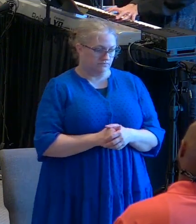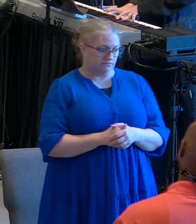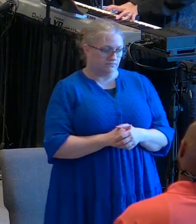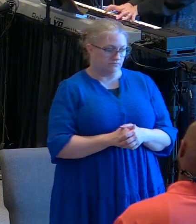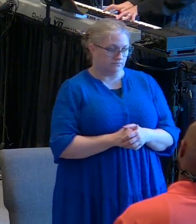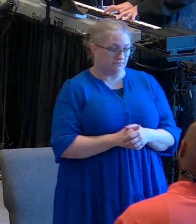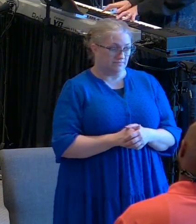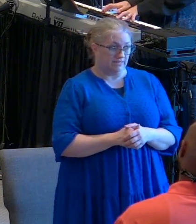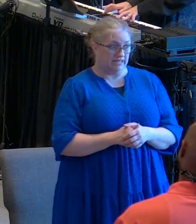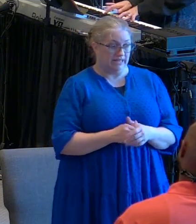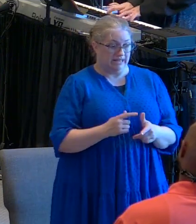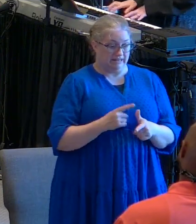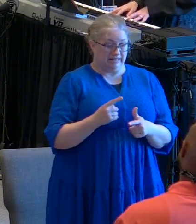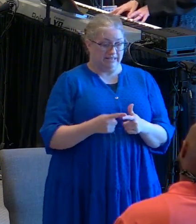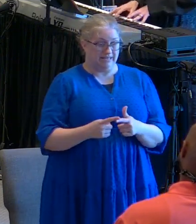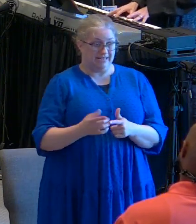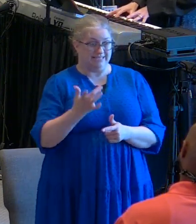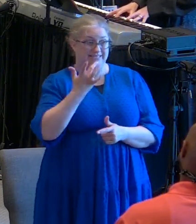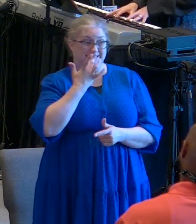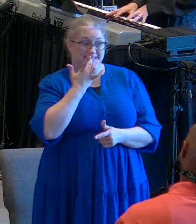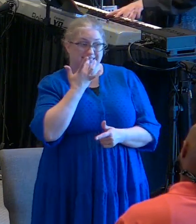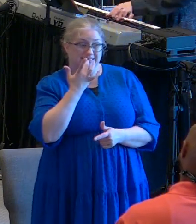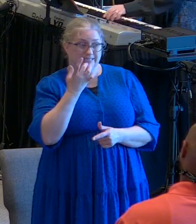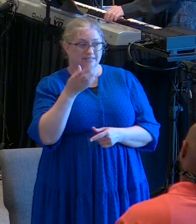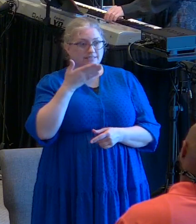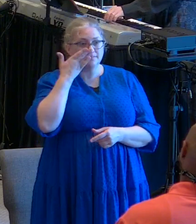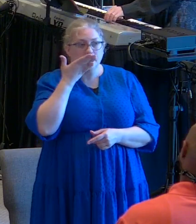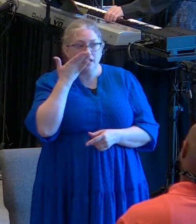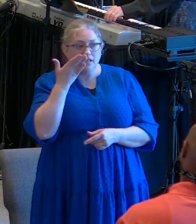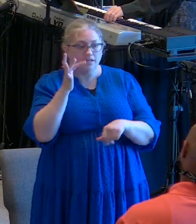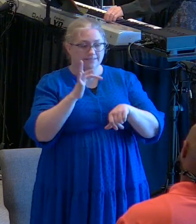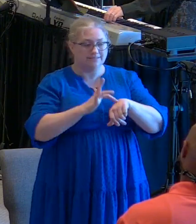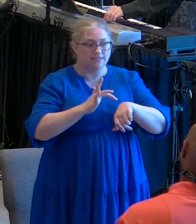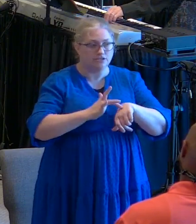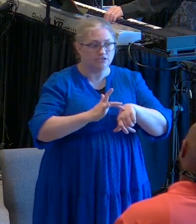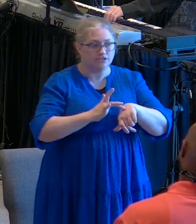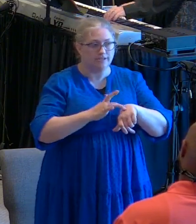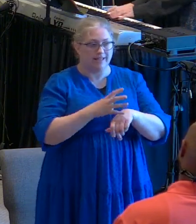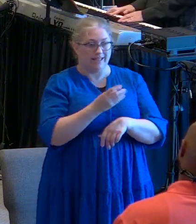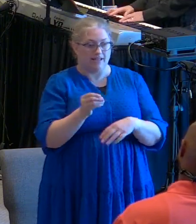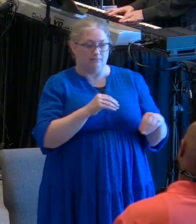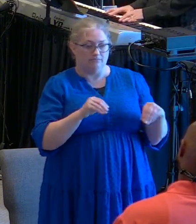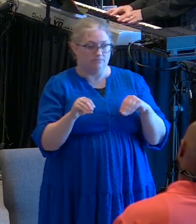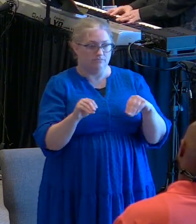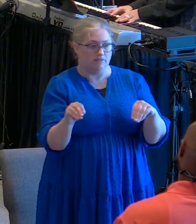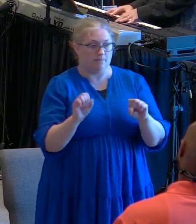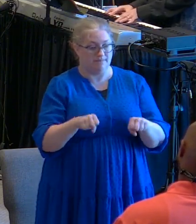and then soon taste smell touch and the power of motion left his body